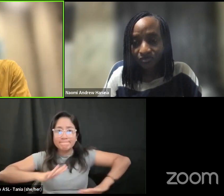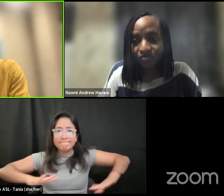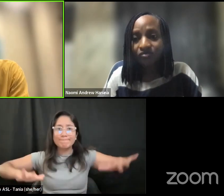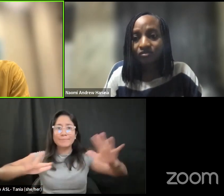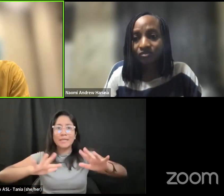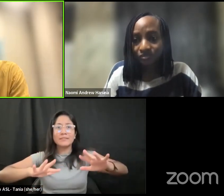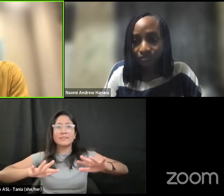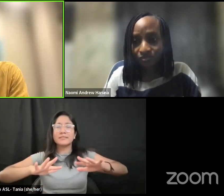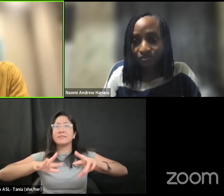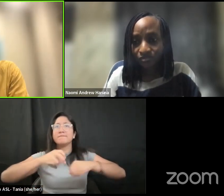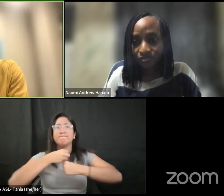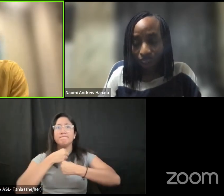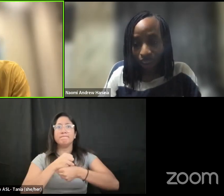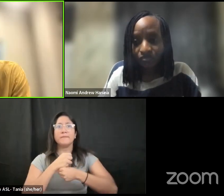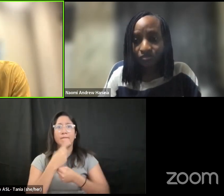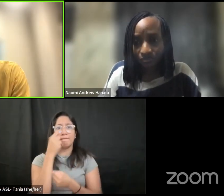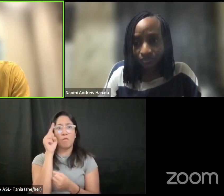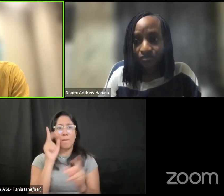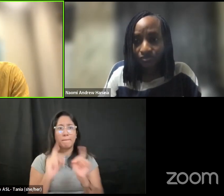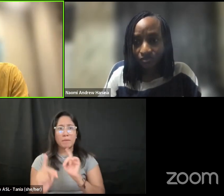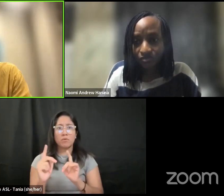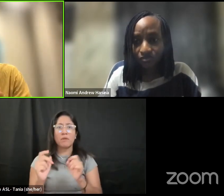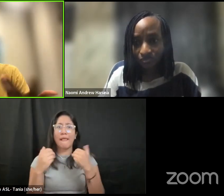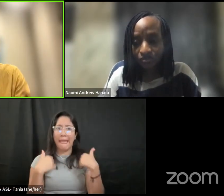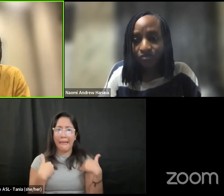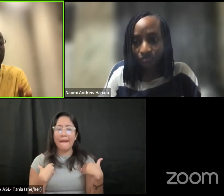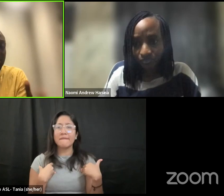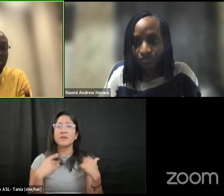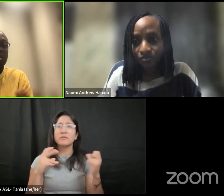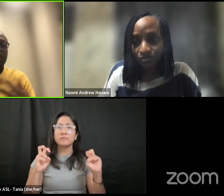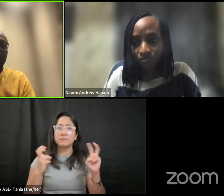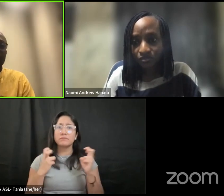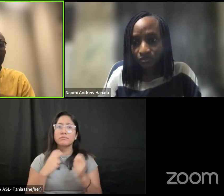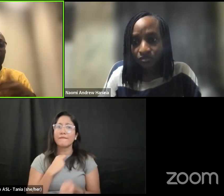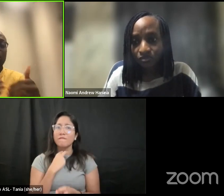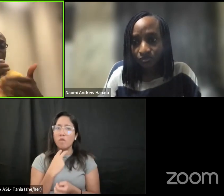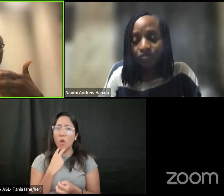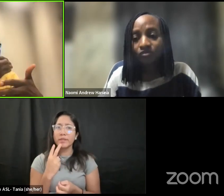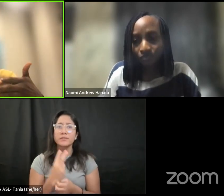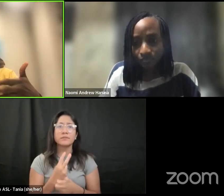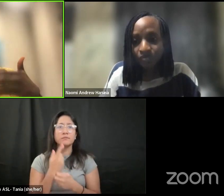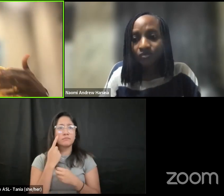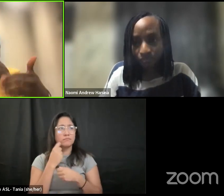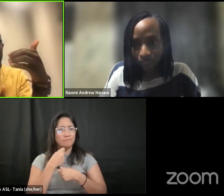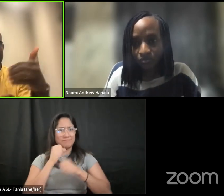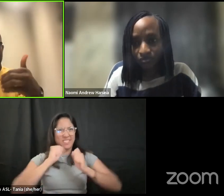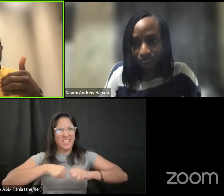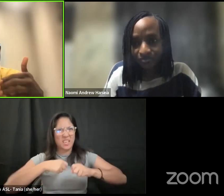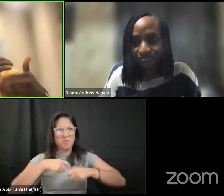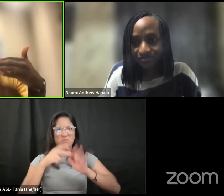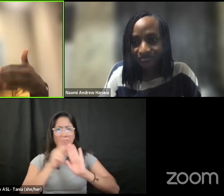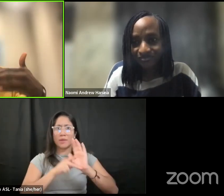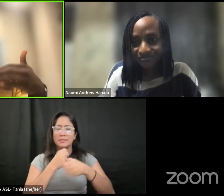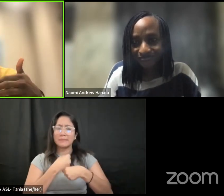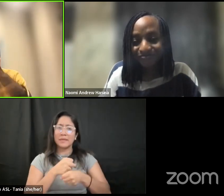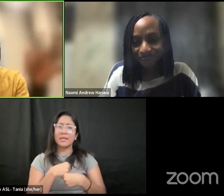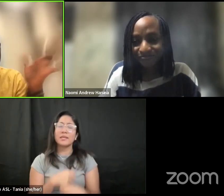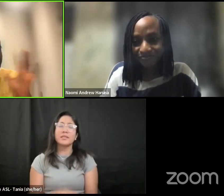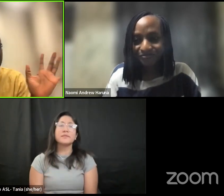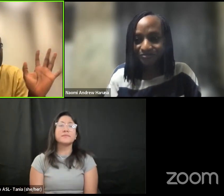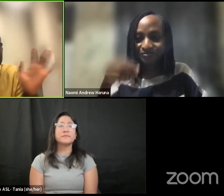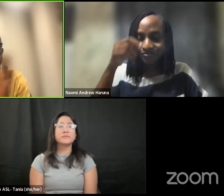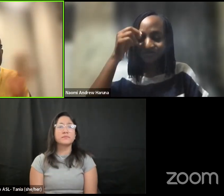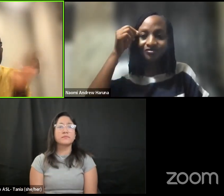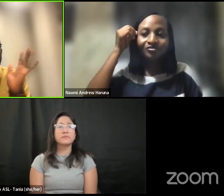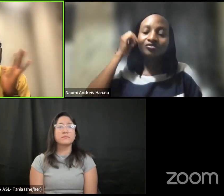a voice in policymaking so and i think i'm hearing you say that that we shouldn't preclude ourselves and say